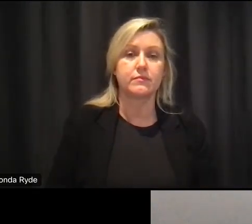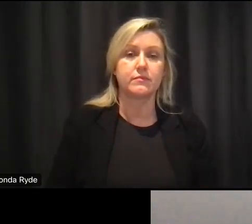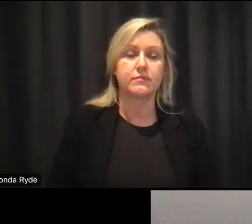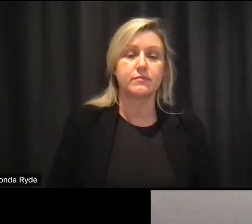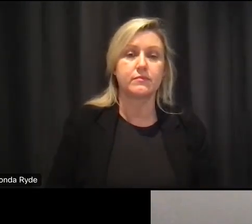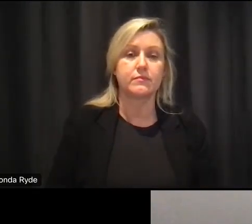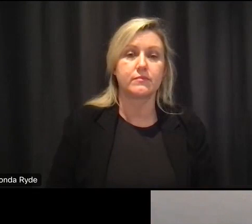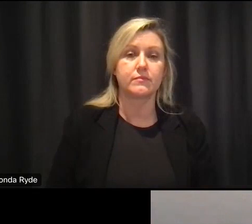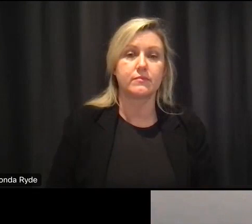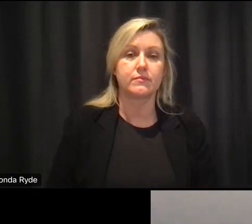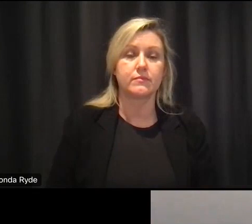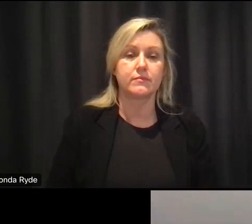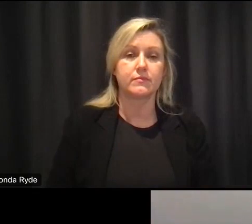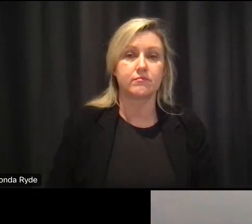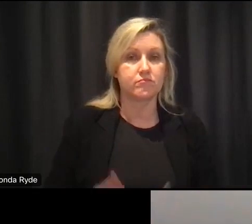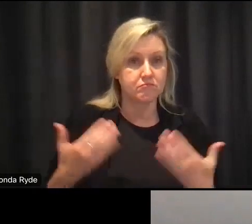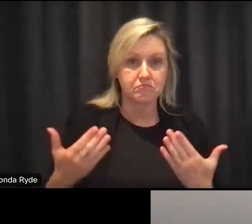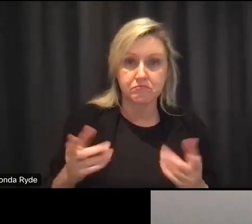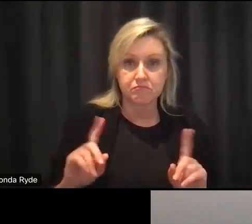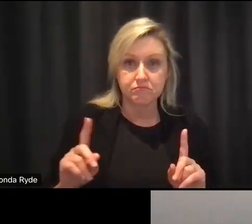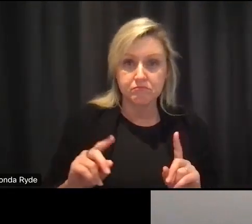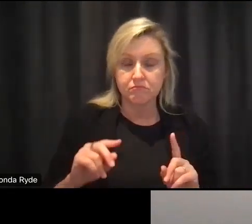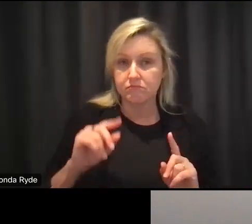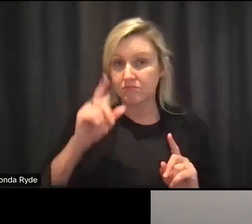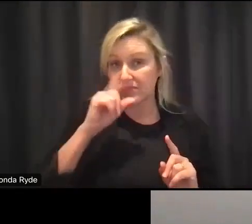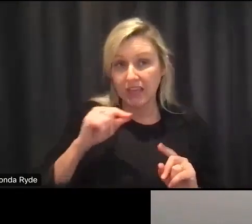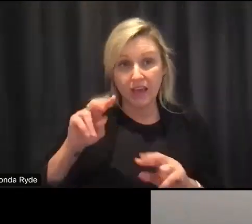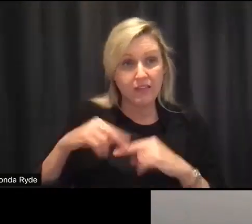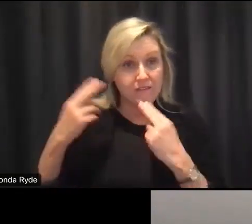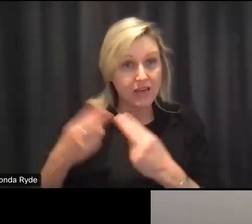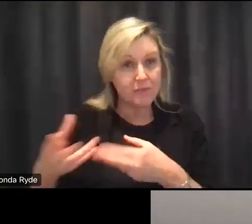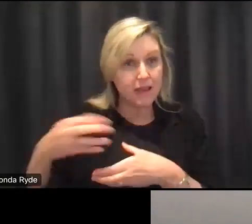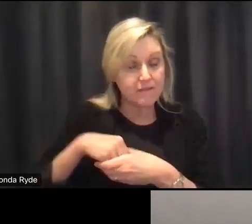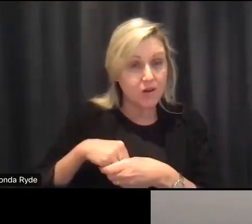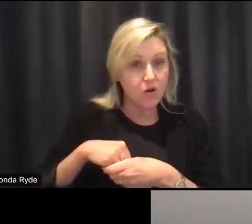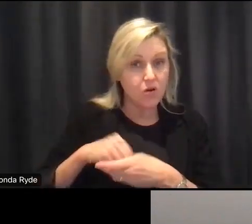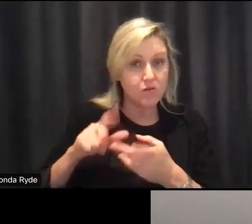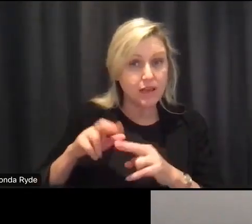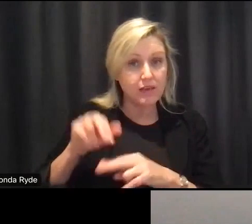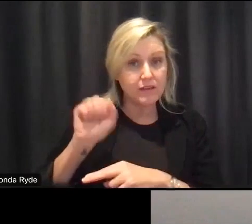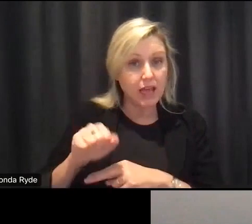uh you know are they uh able to be involved doogie and if so how